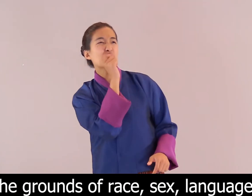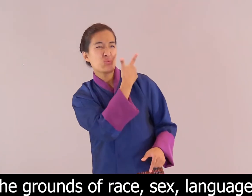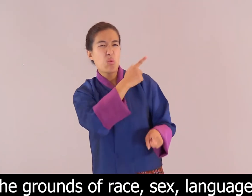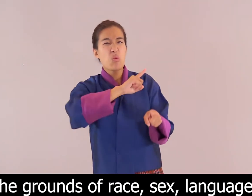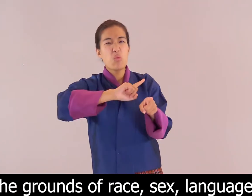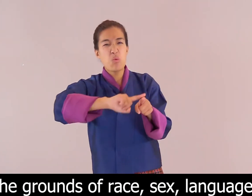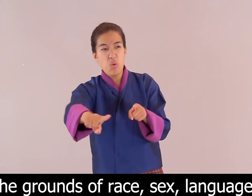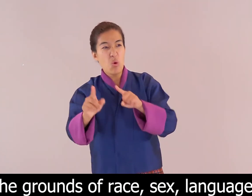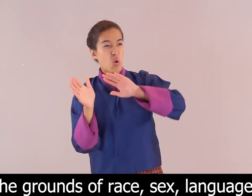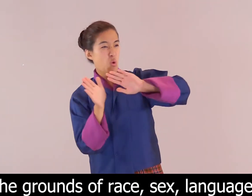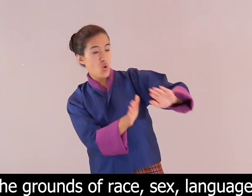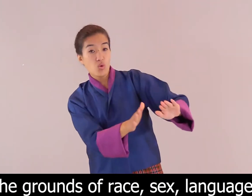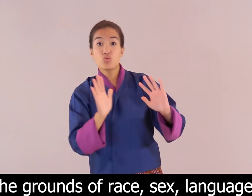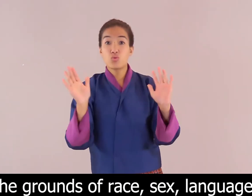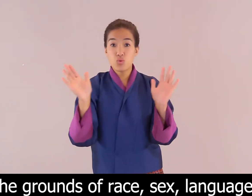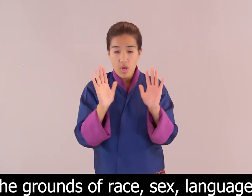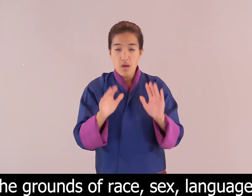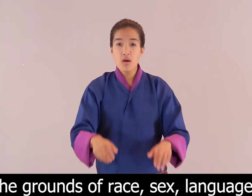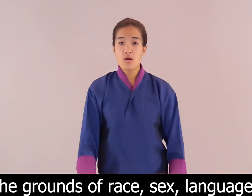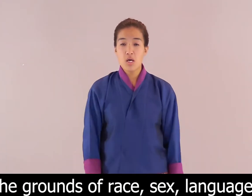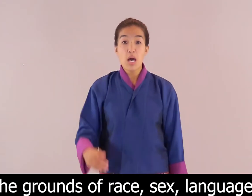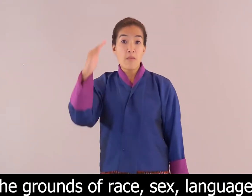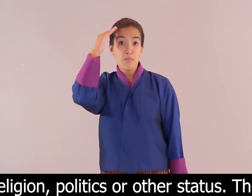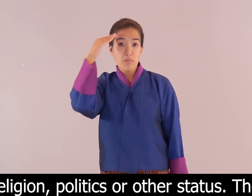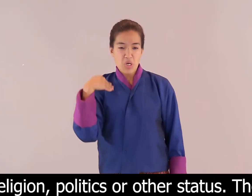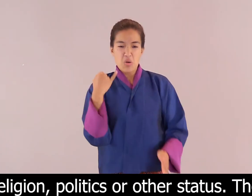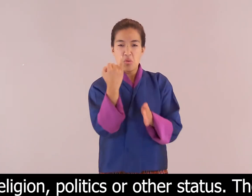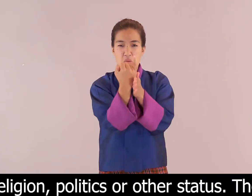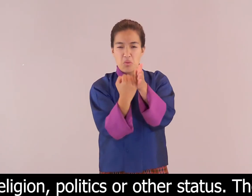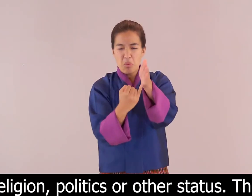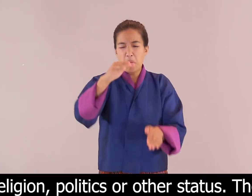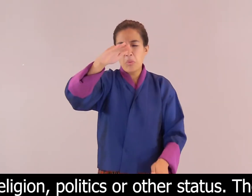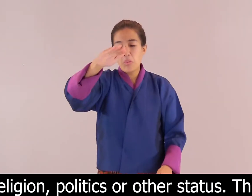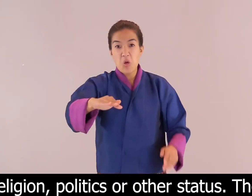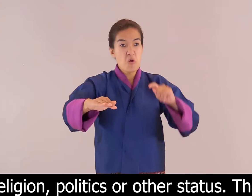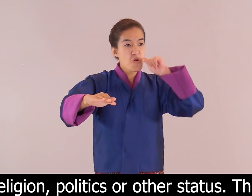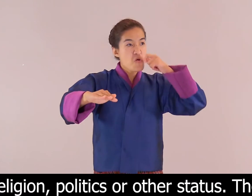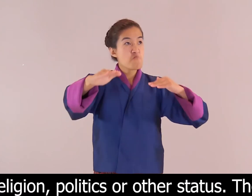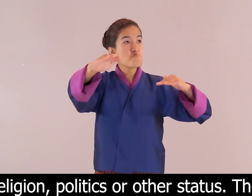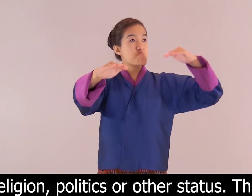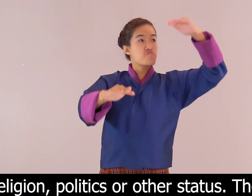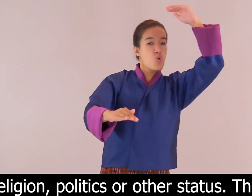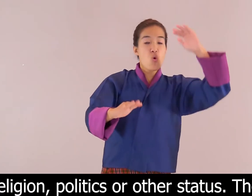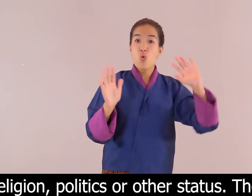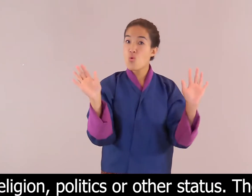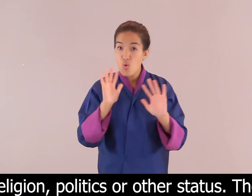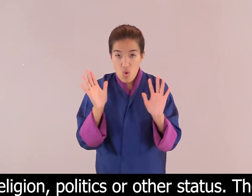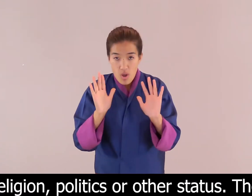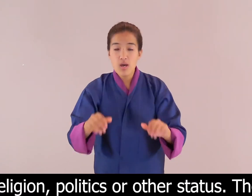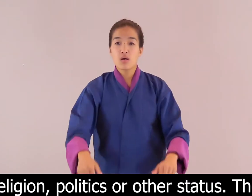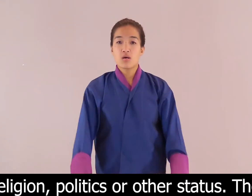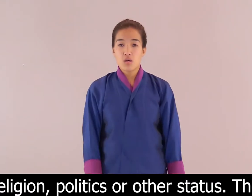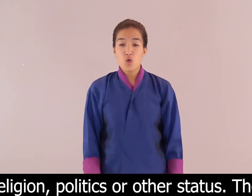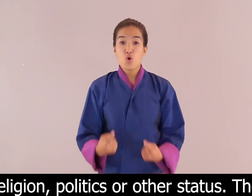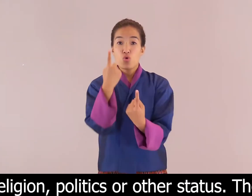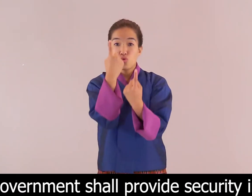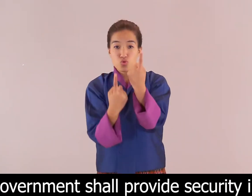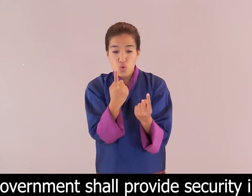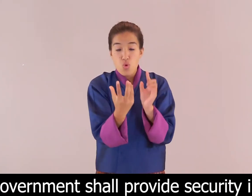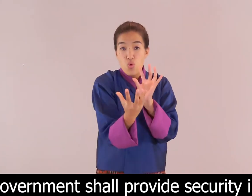of race, sex, language, religion, politics or other status. The government